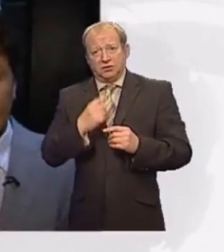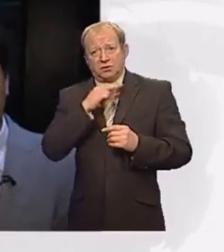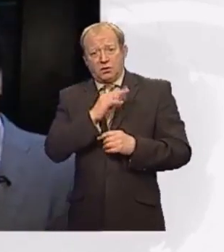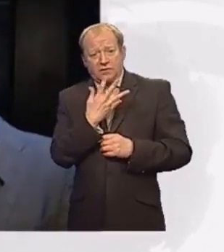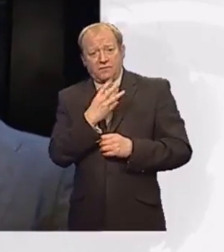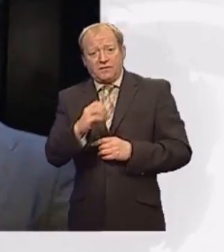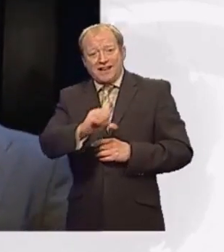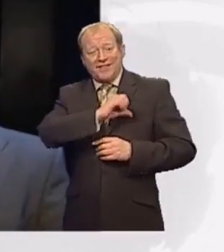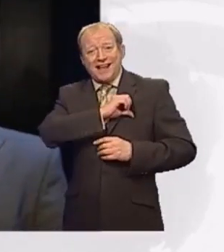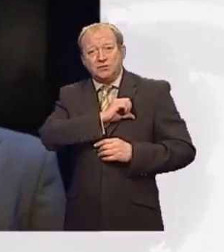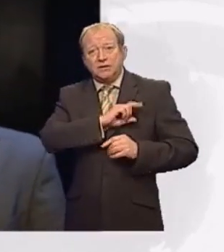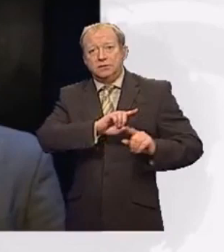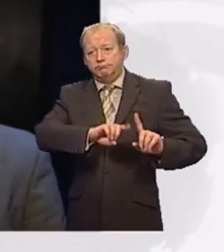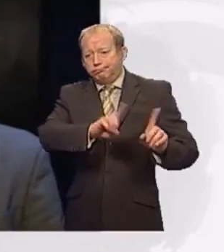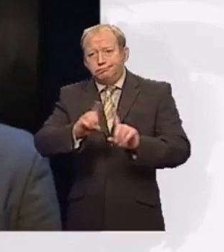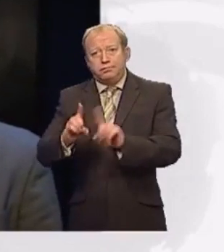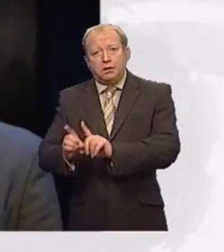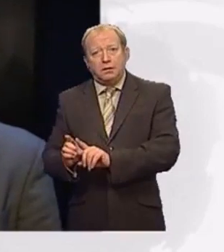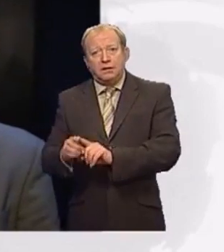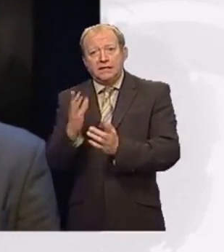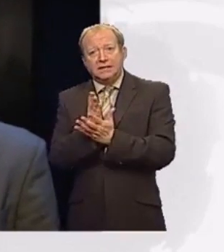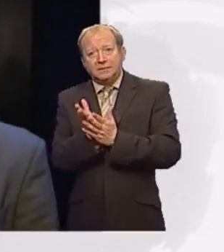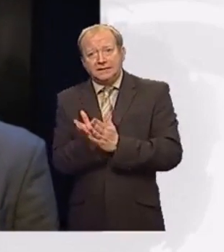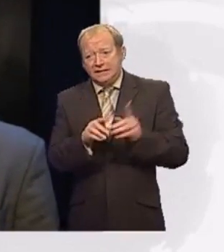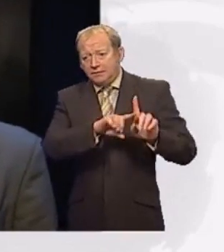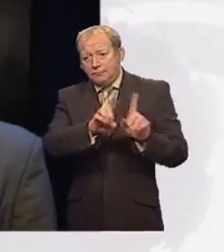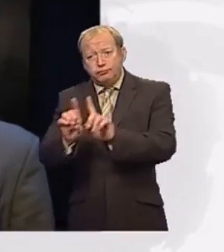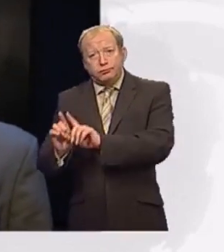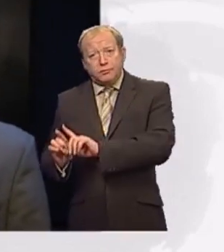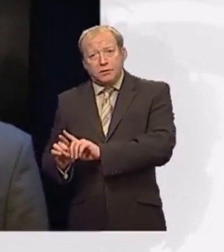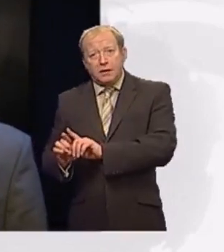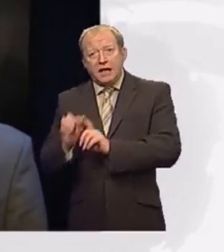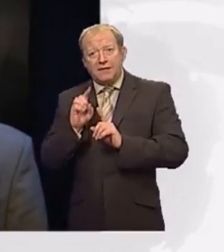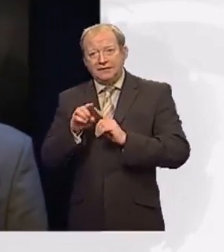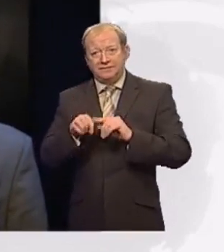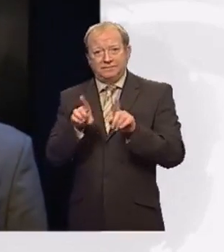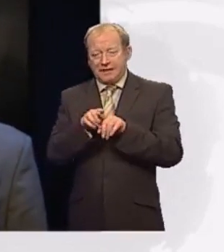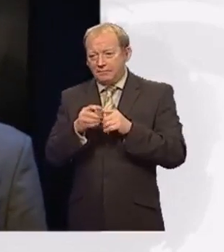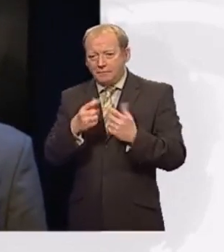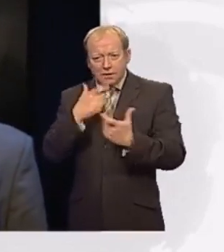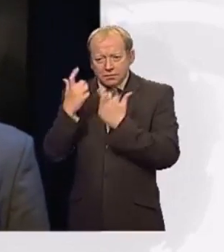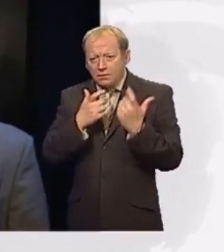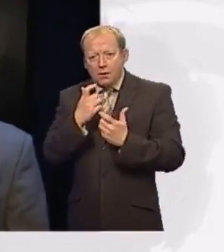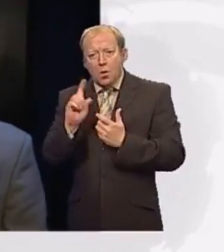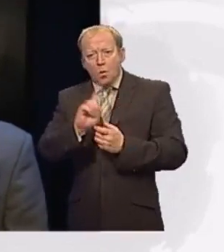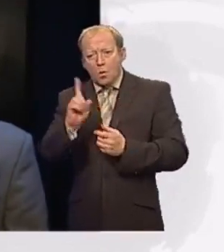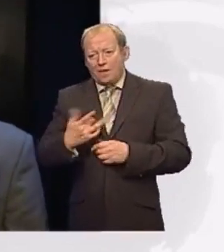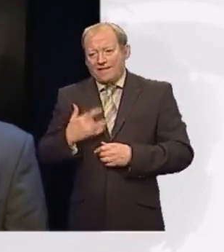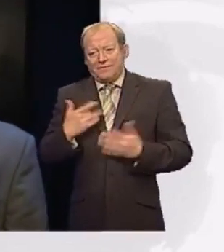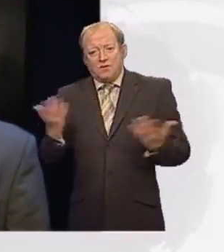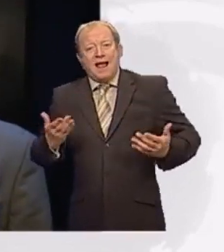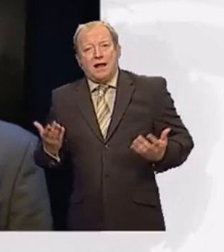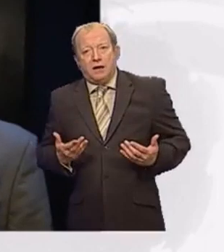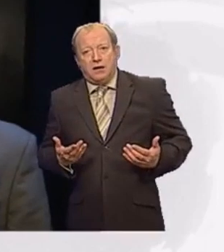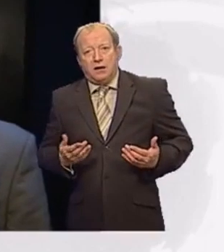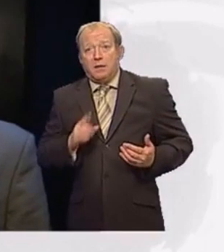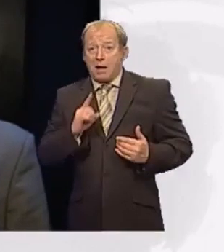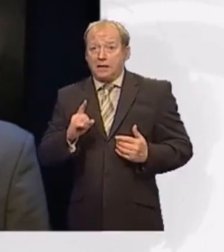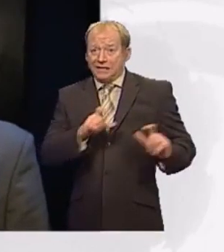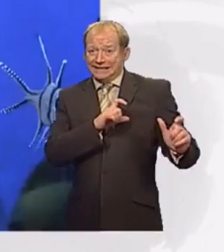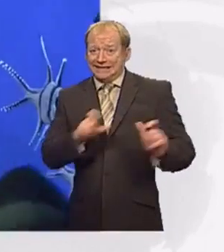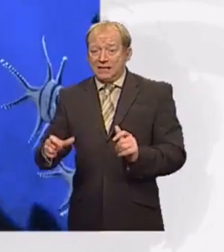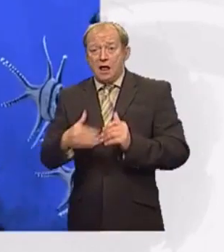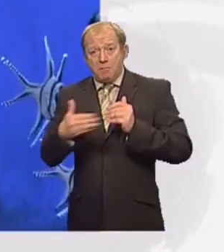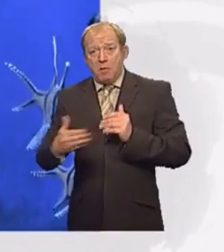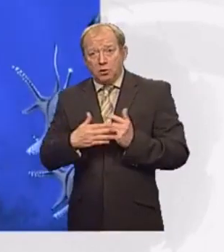species. And this census has been a giant stocktake of what lives where in the world's oceans. But there is still much more to be discovered.